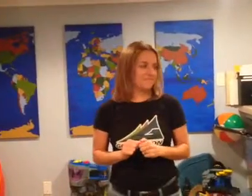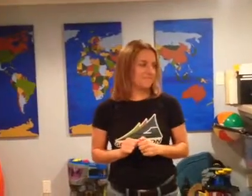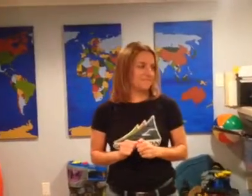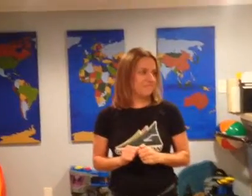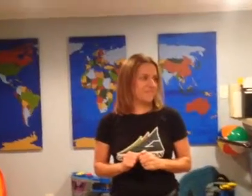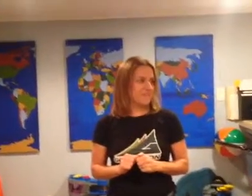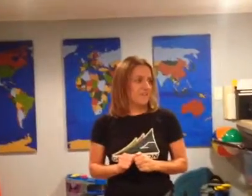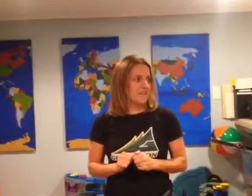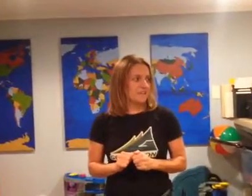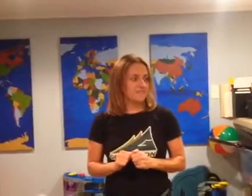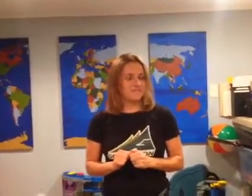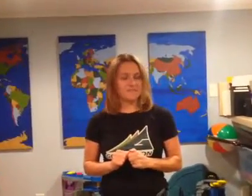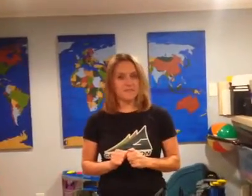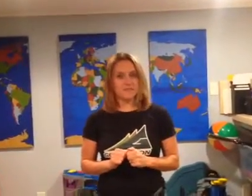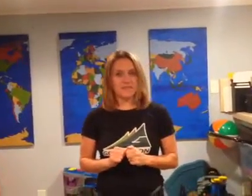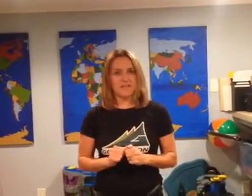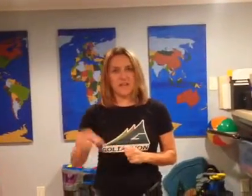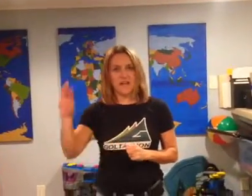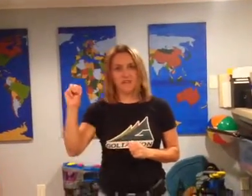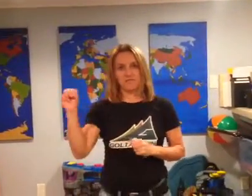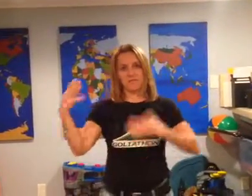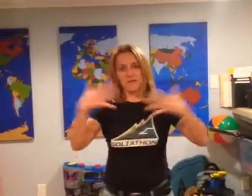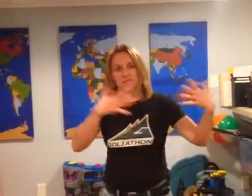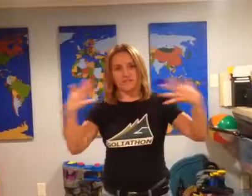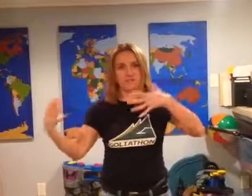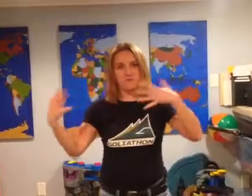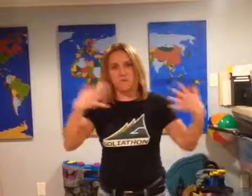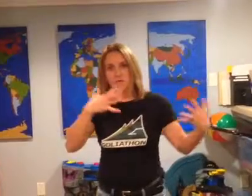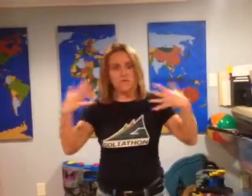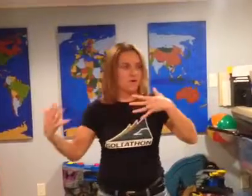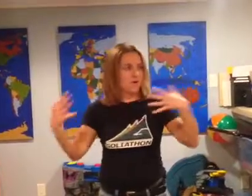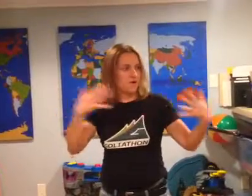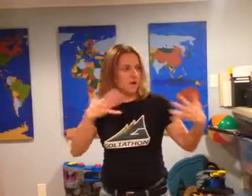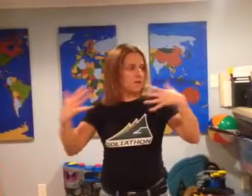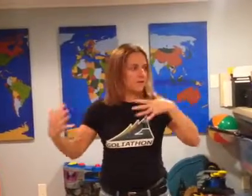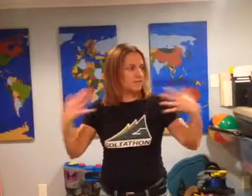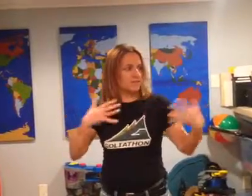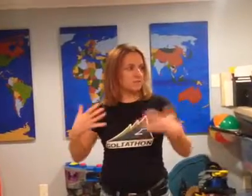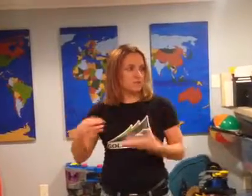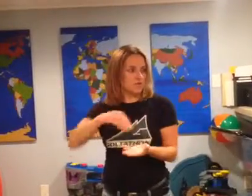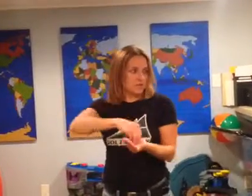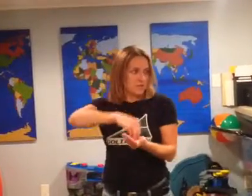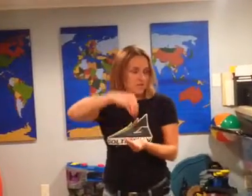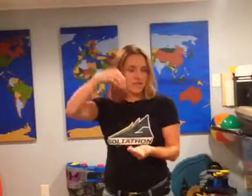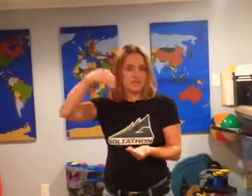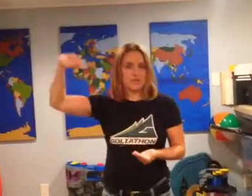In 1853, after the Mexican War and the Gatsion Purchase,